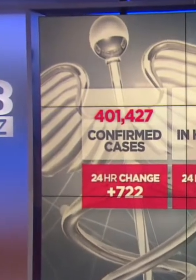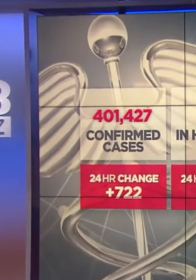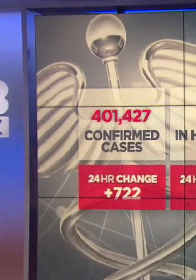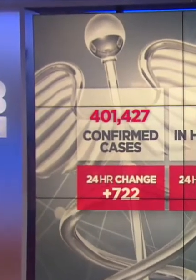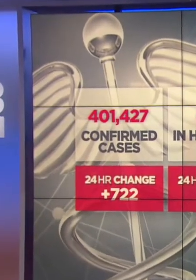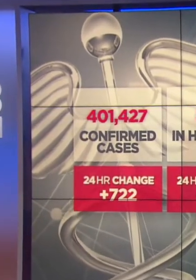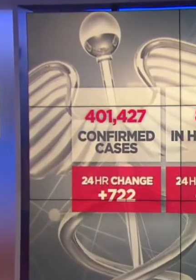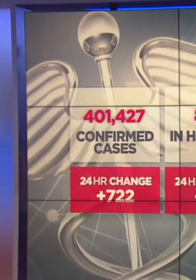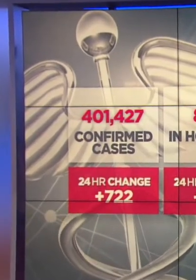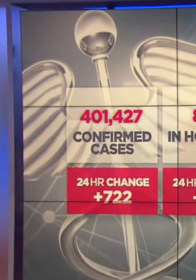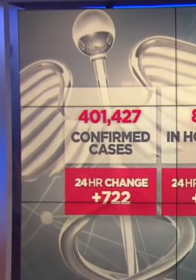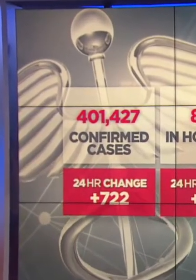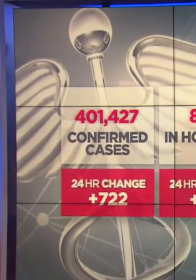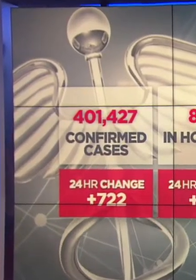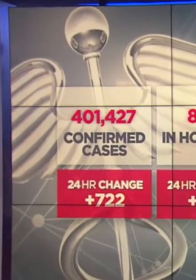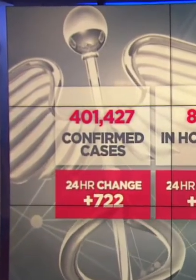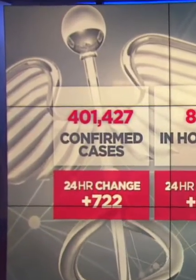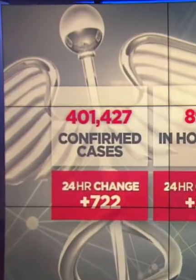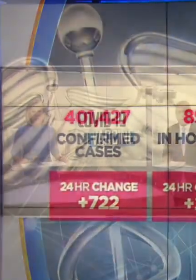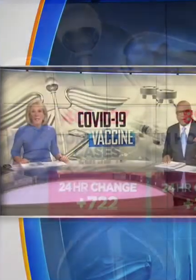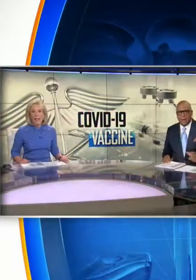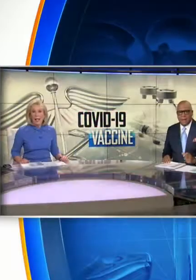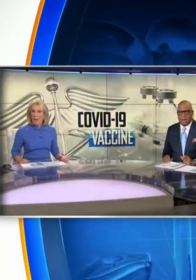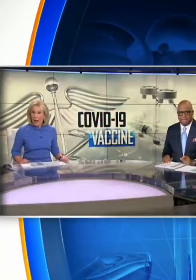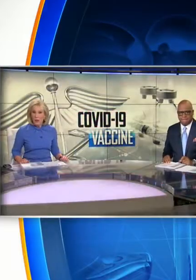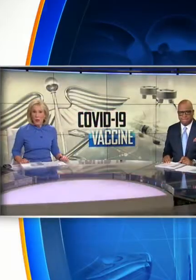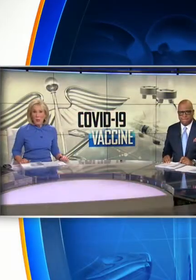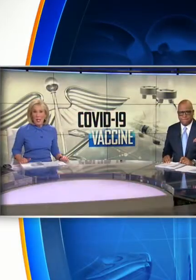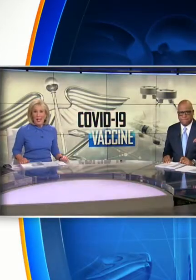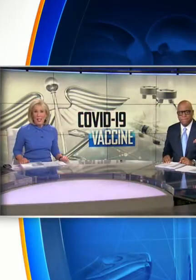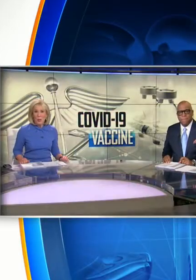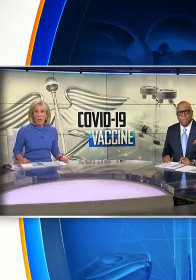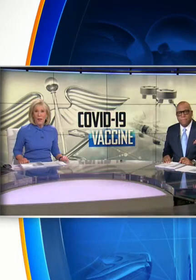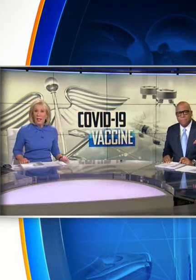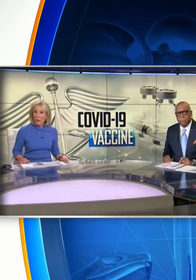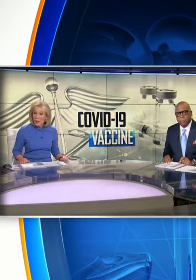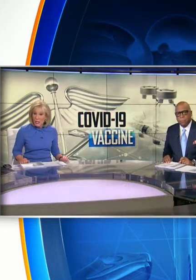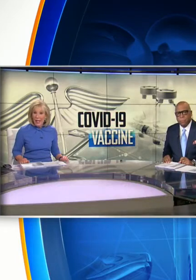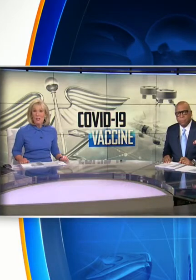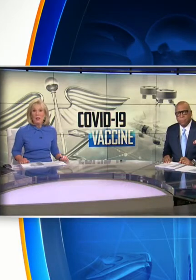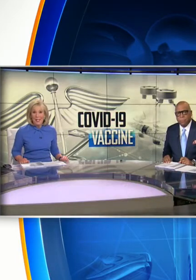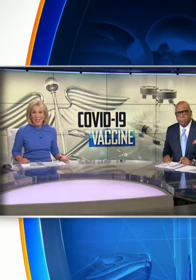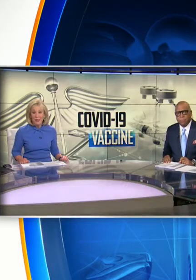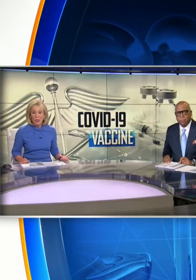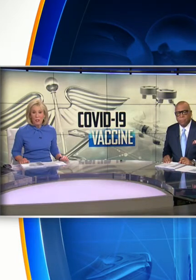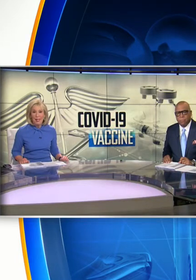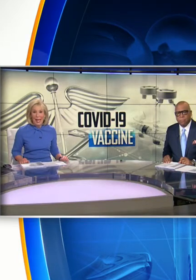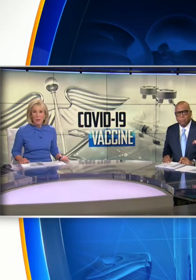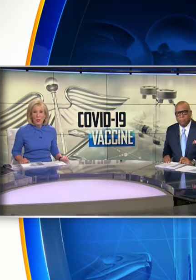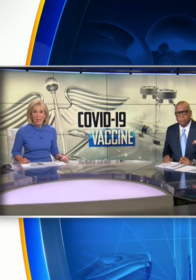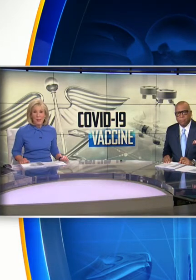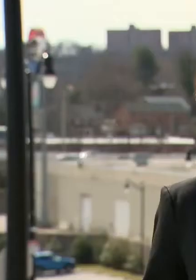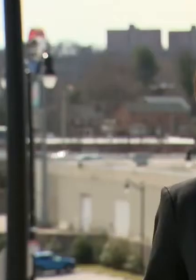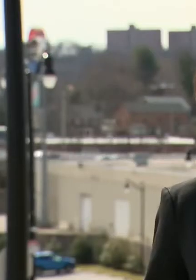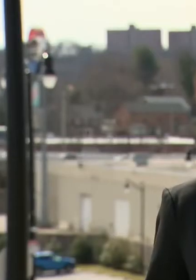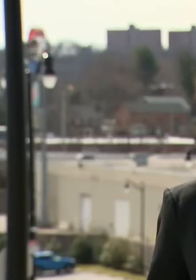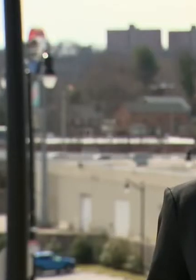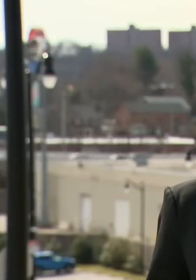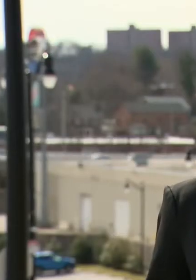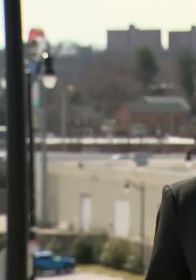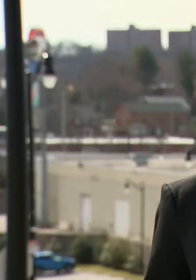announces new mass vaccination sites. And WJZ is live. Abijoy Burnett has more on the governor's announcement this afternoon. Abijoy?